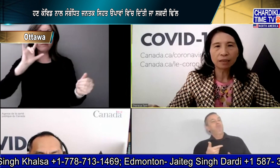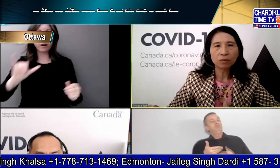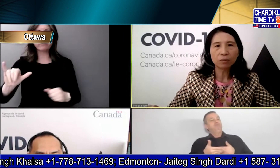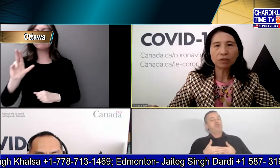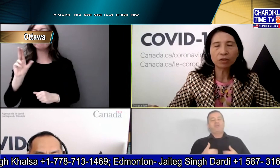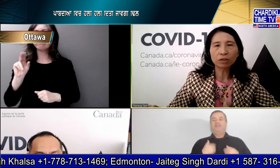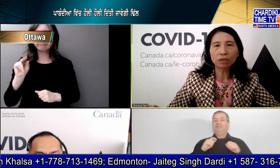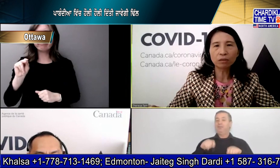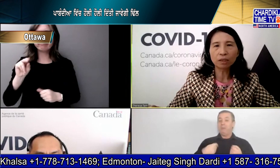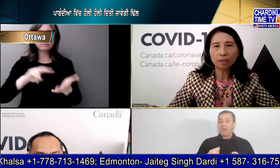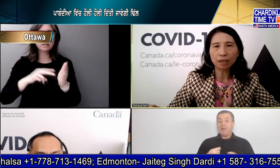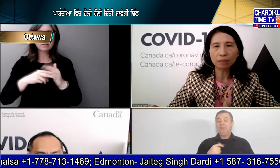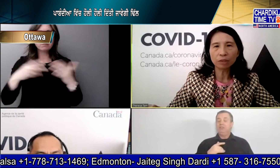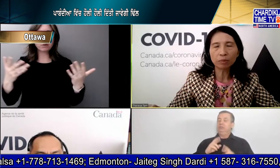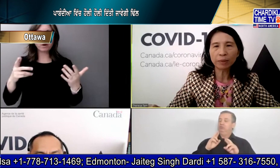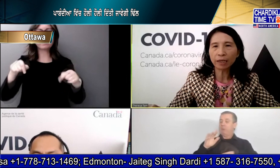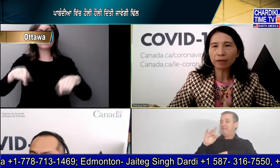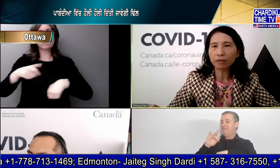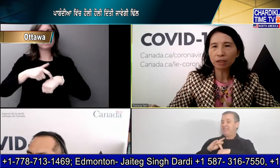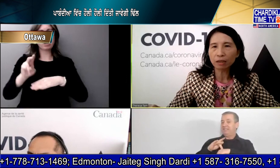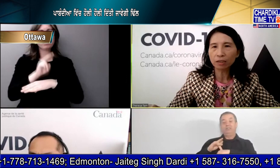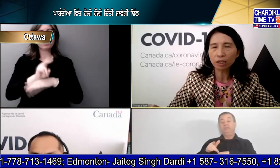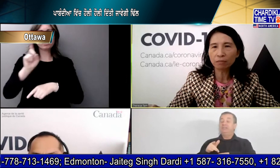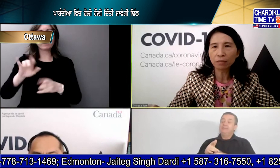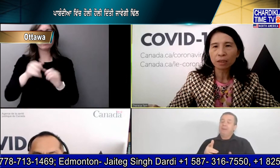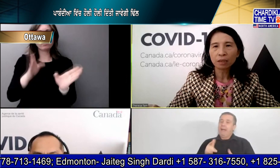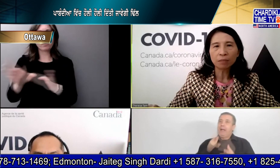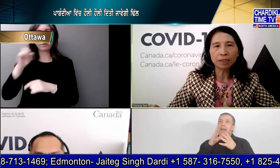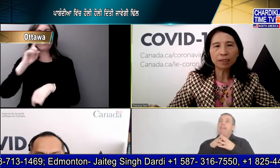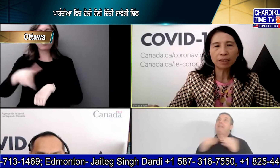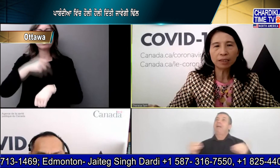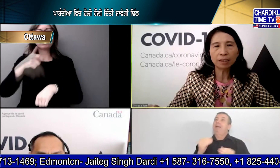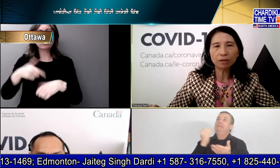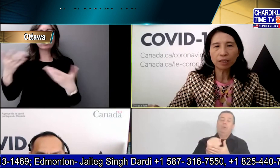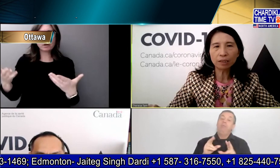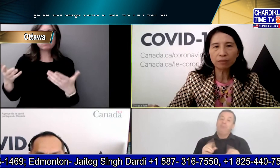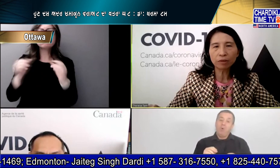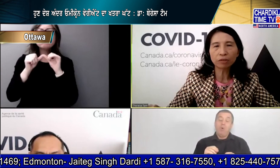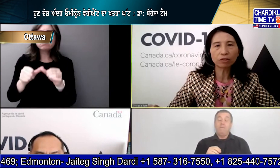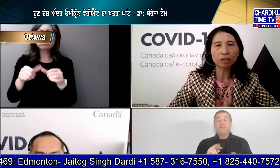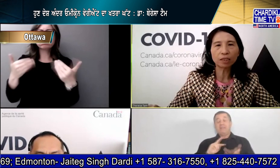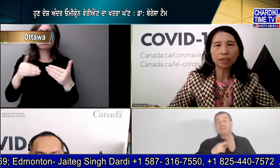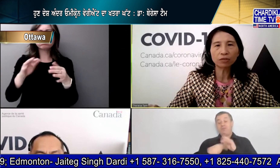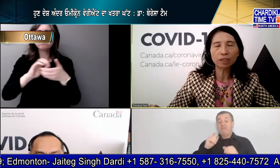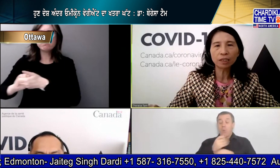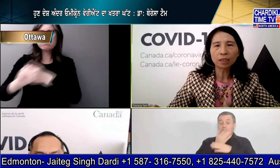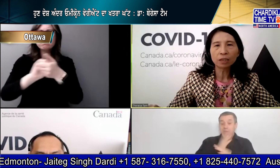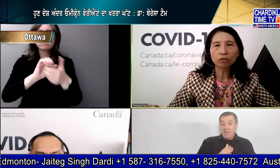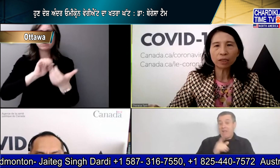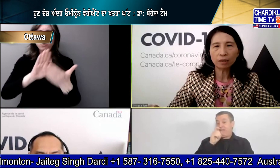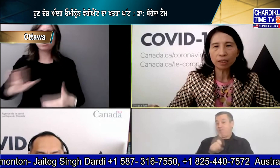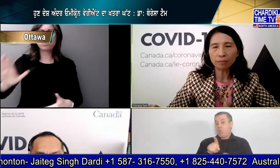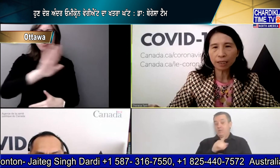end we must also use this time to prepare for the longer term by maintaining a cohesive approach across the country